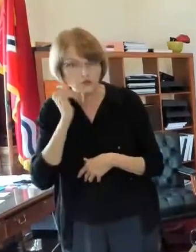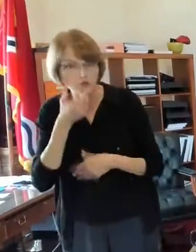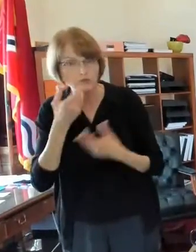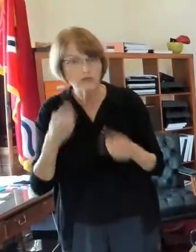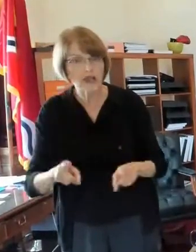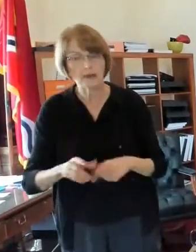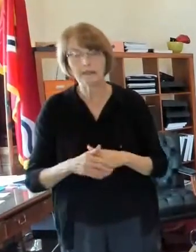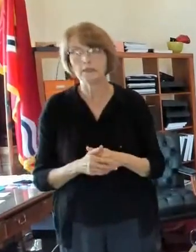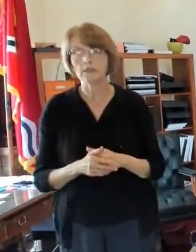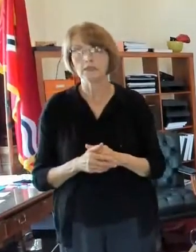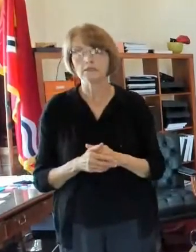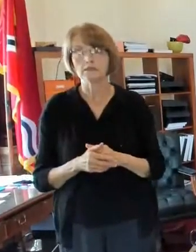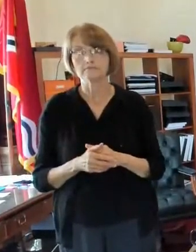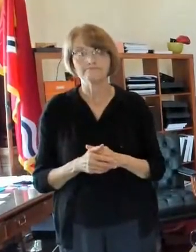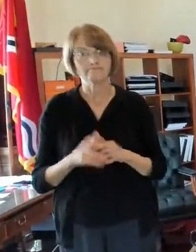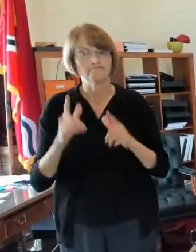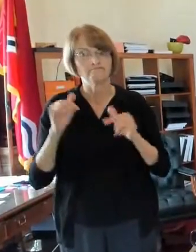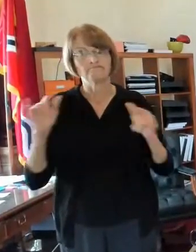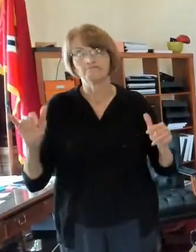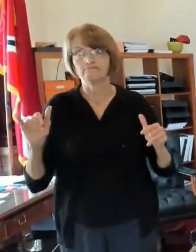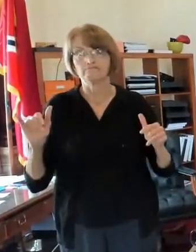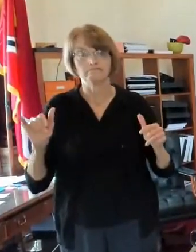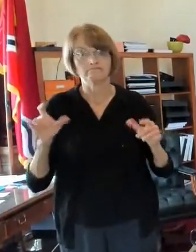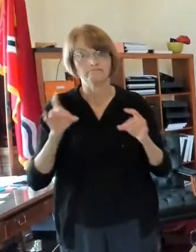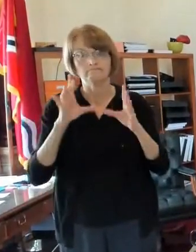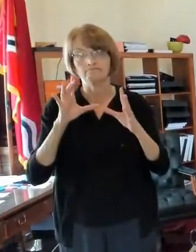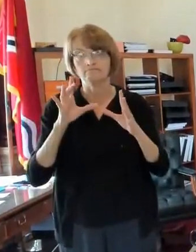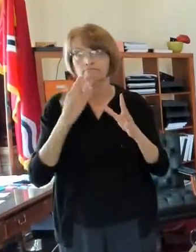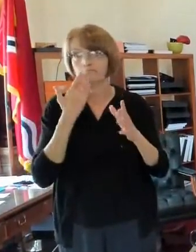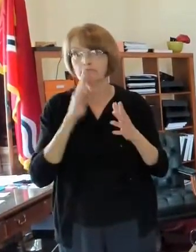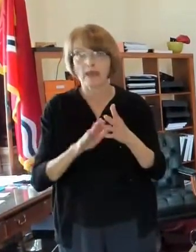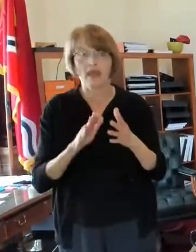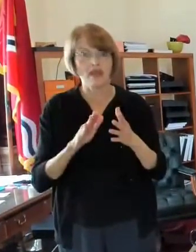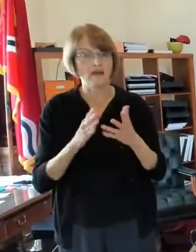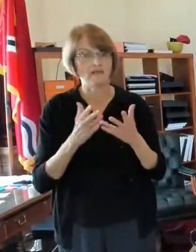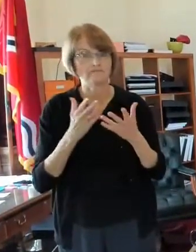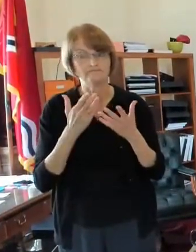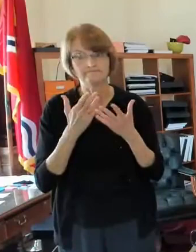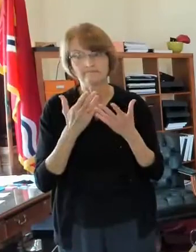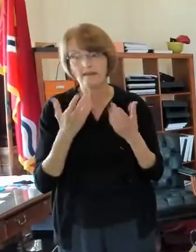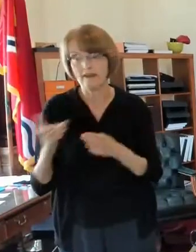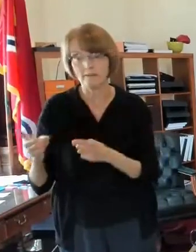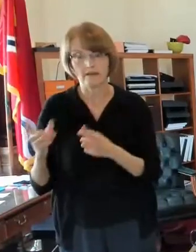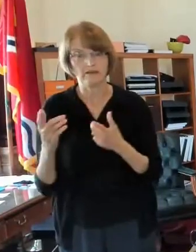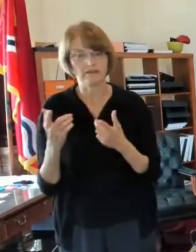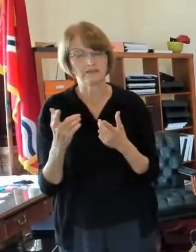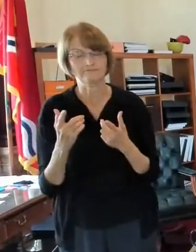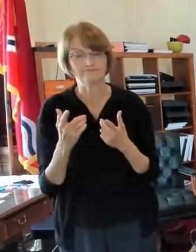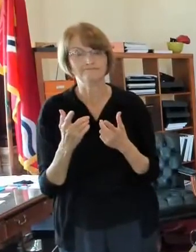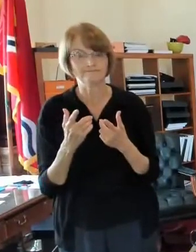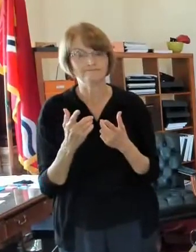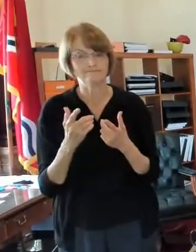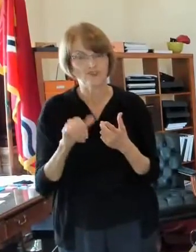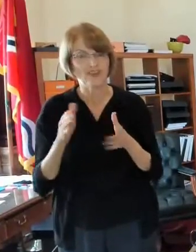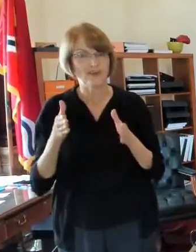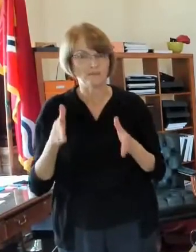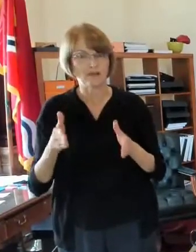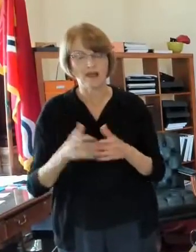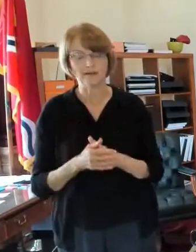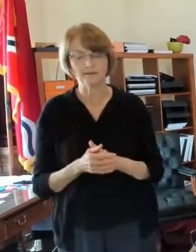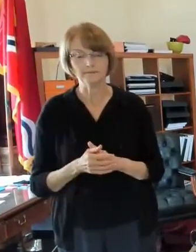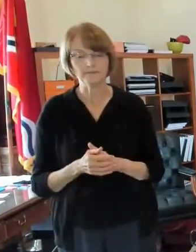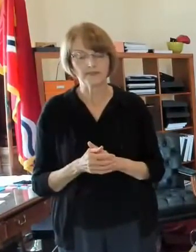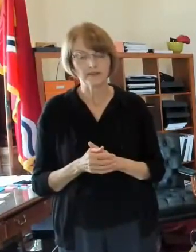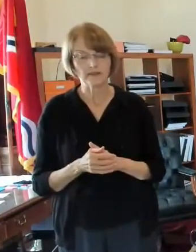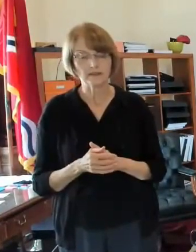all kinds of bad situations that lead to bad situations on blocks so we